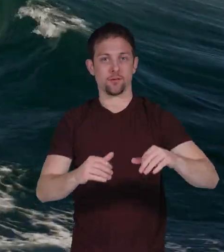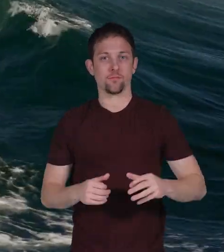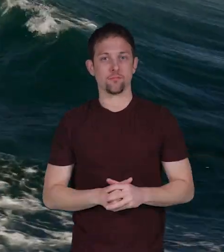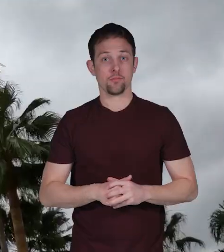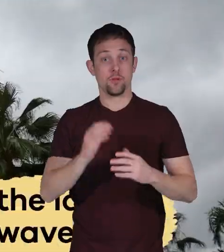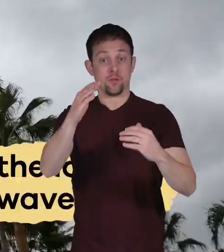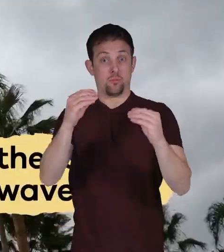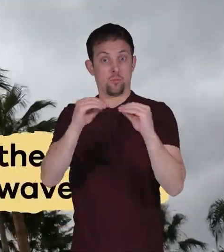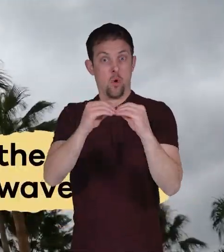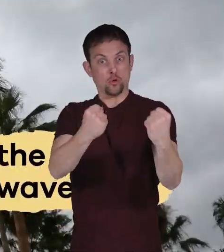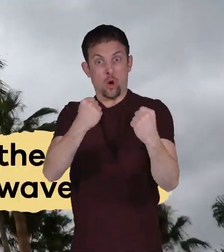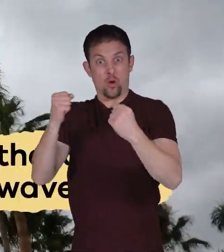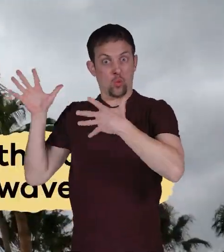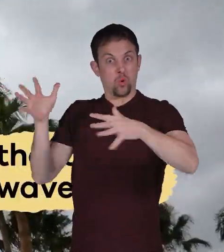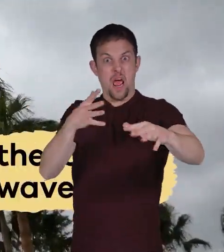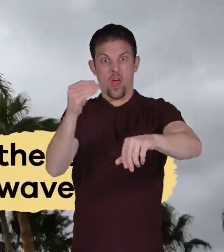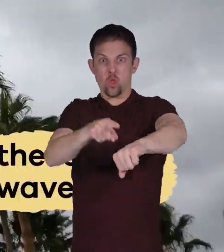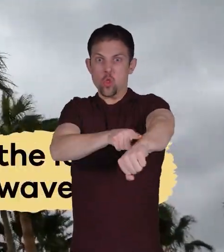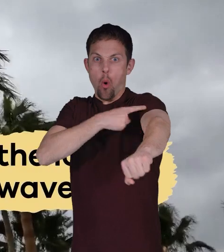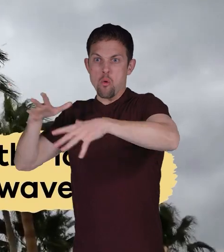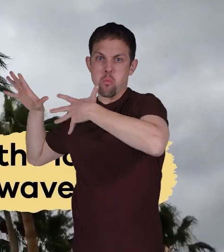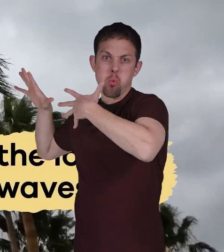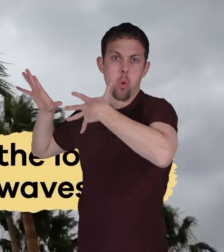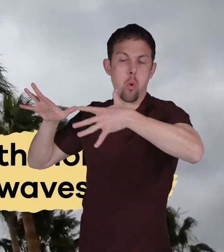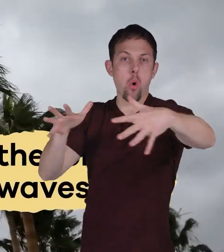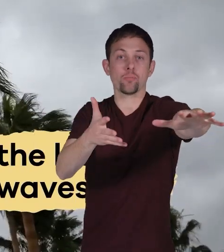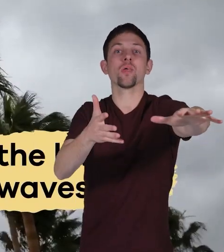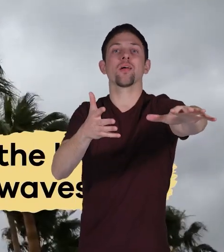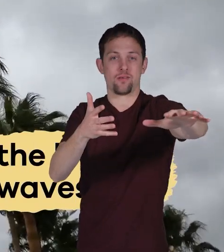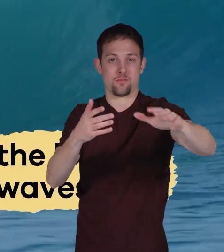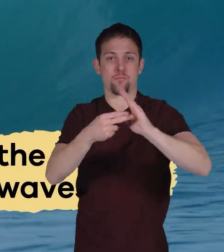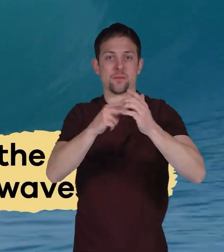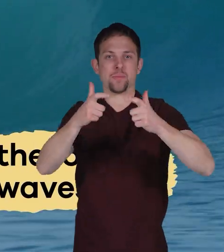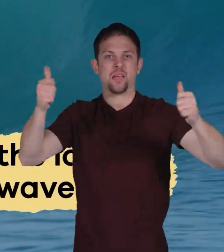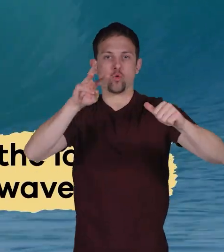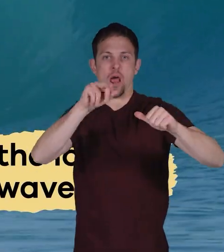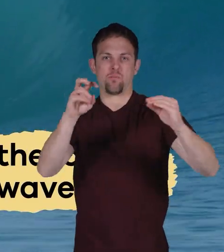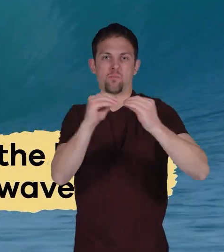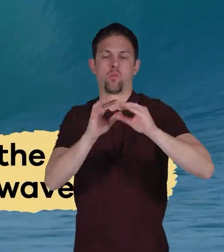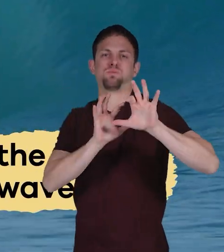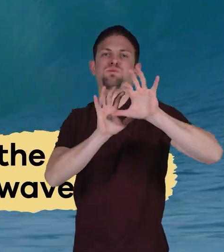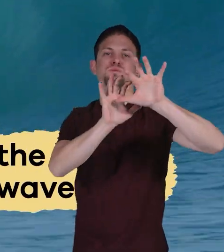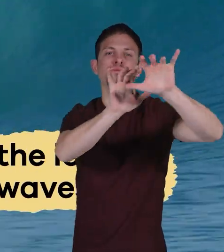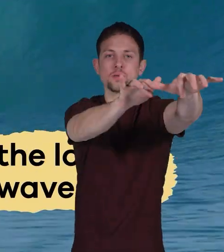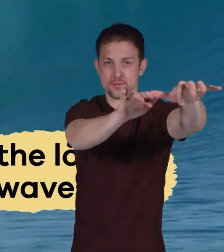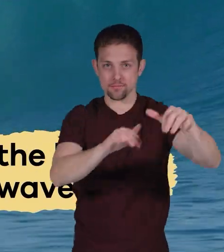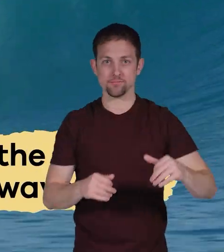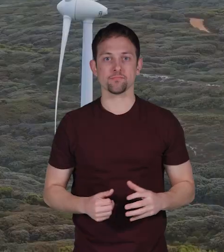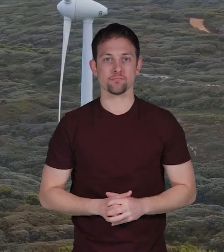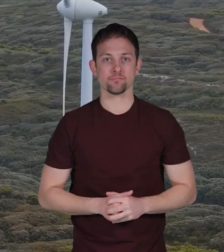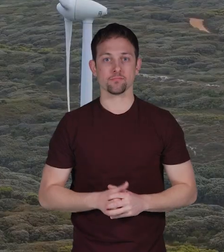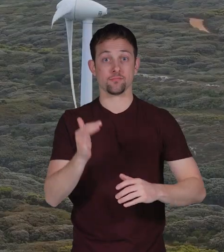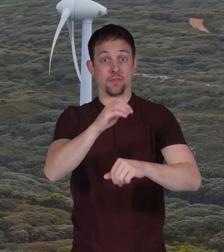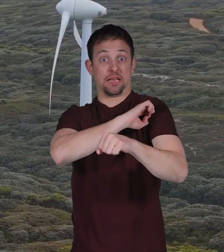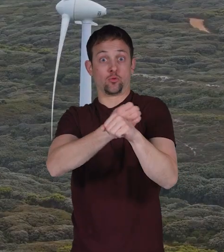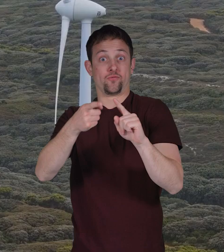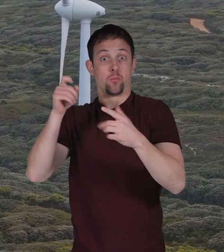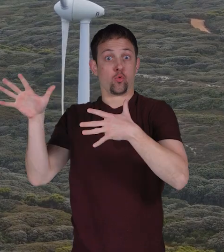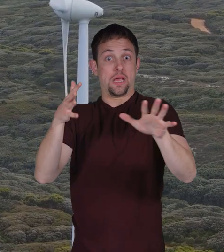The stronger the wind and the longer it blows, the bigger the waves. The energy from the